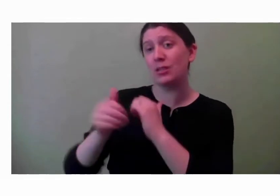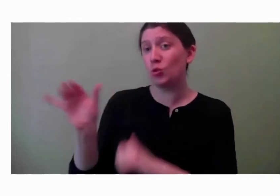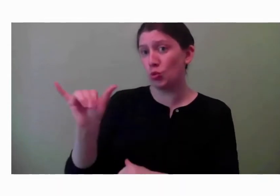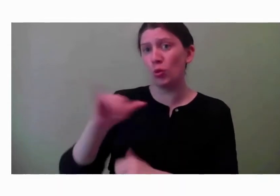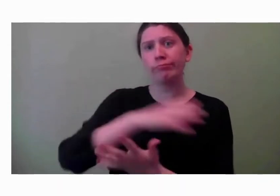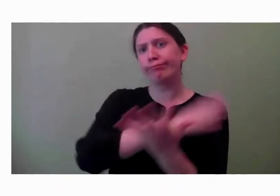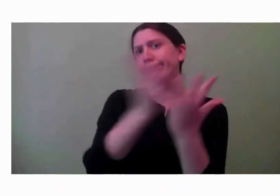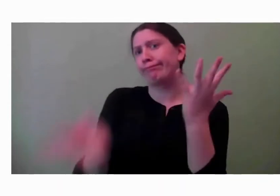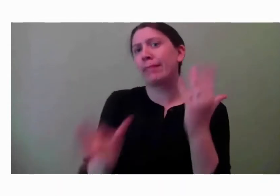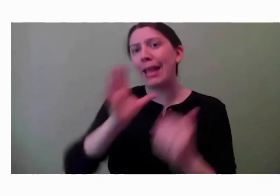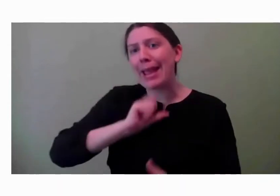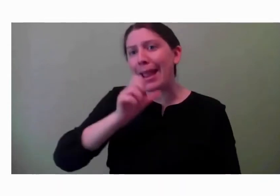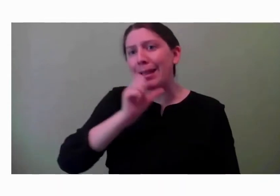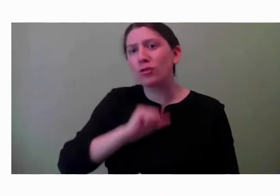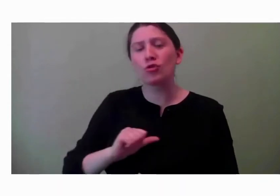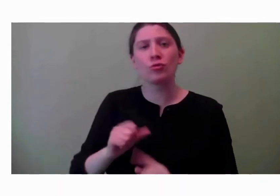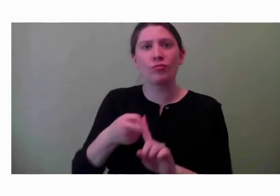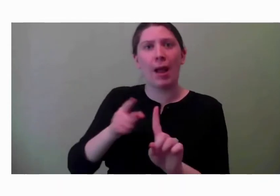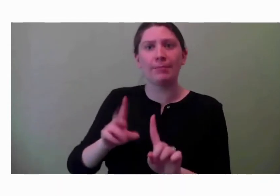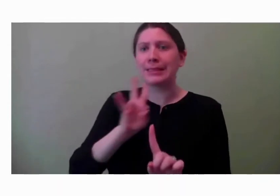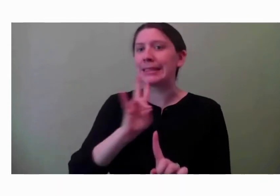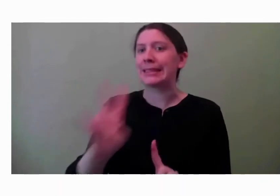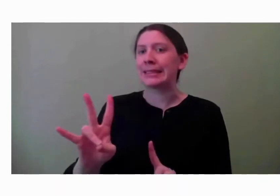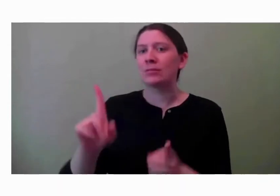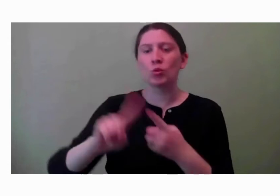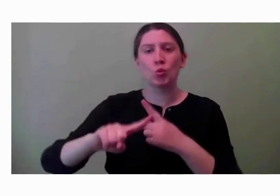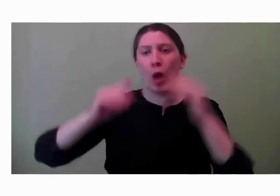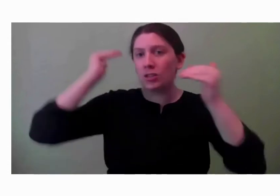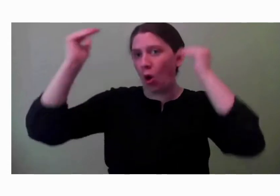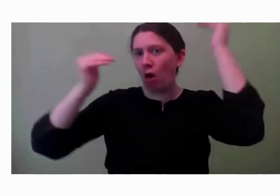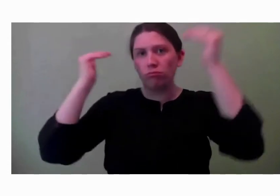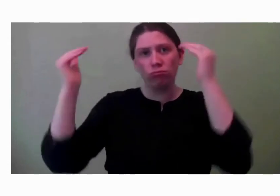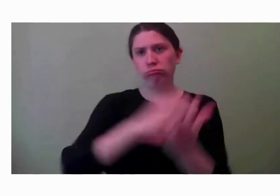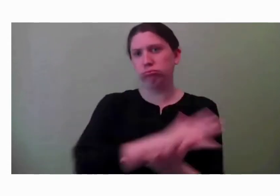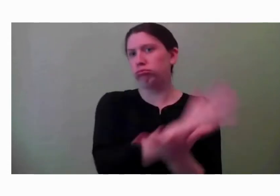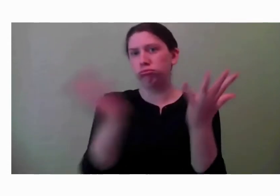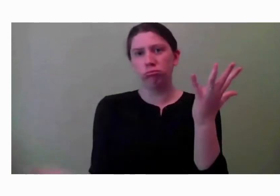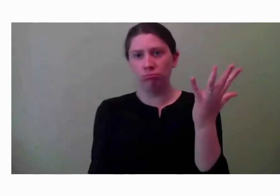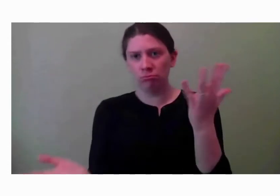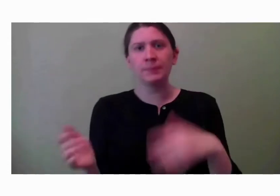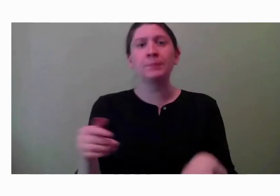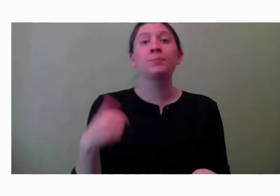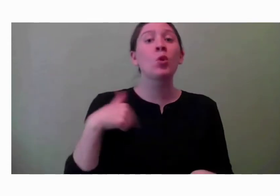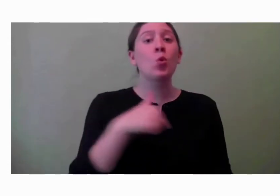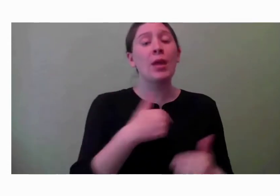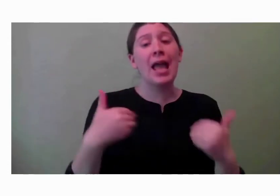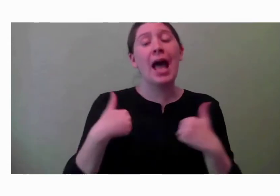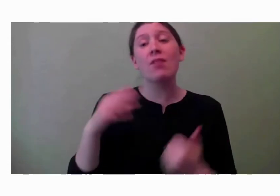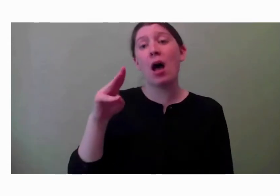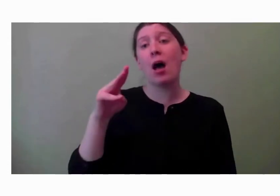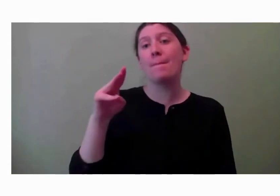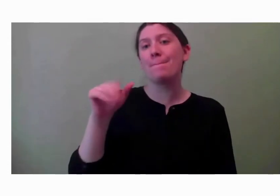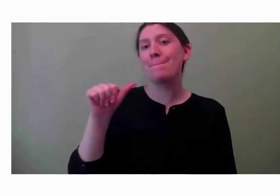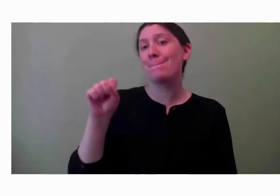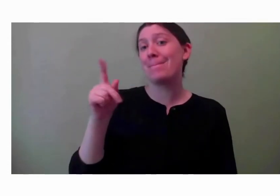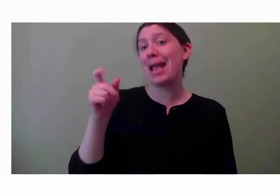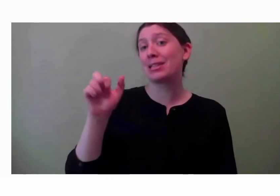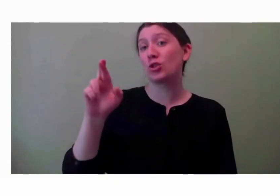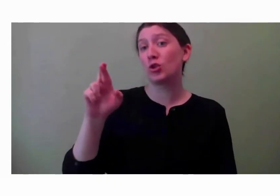you know, ages seven all the way through adulthood. We have a master swim team that's for individuals ages 18 and up. And with that